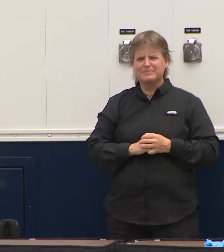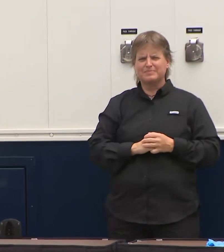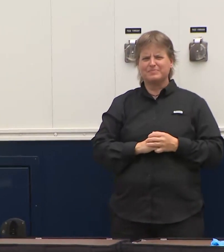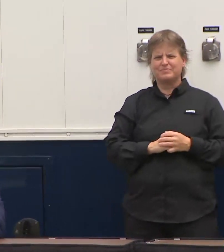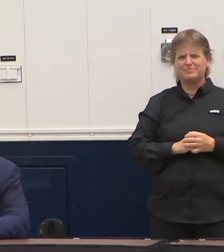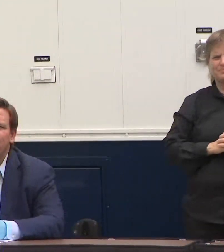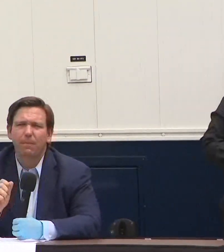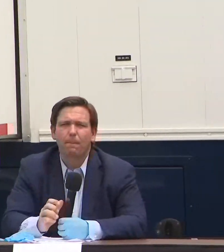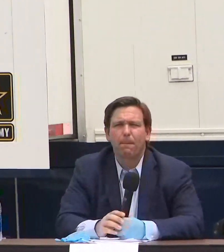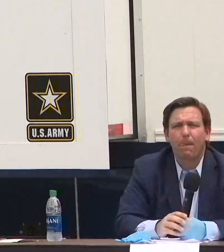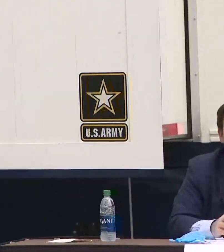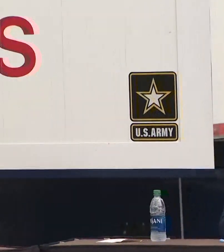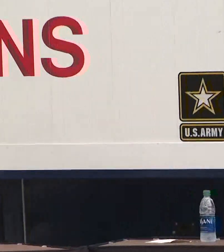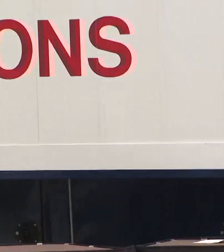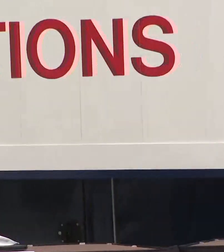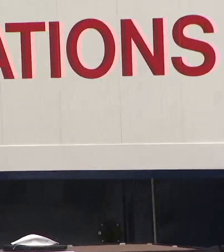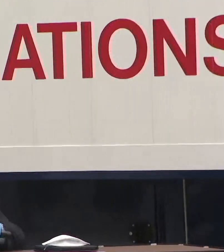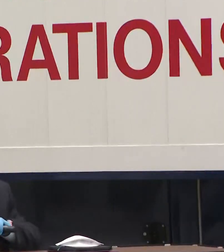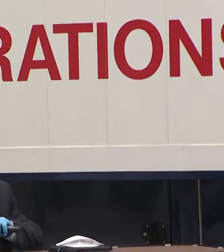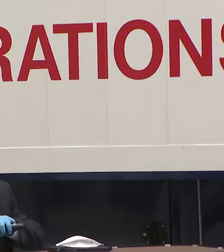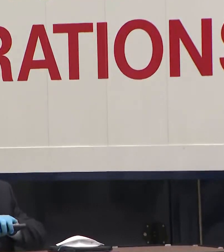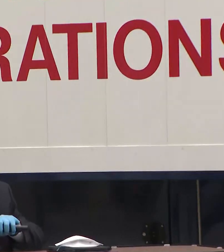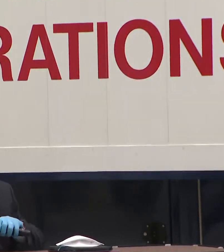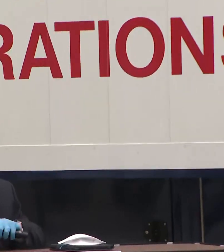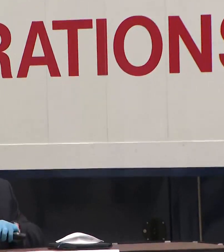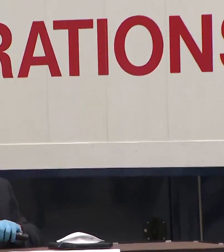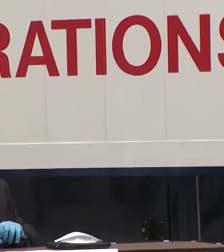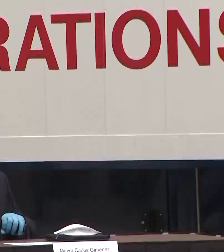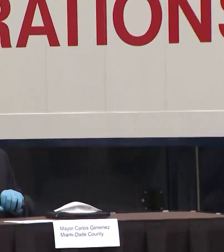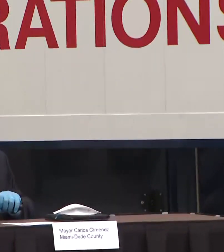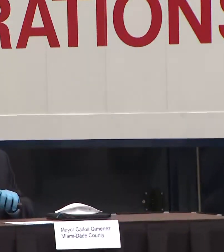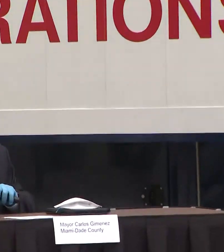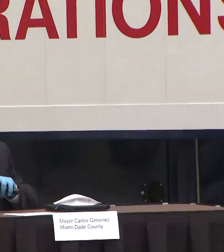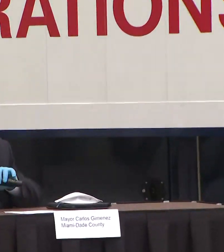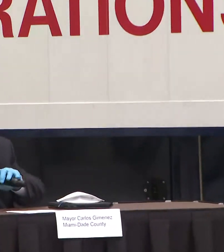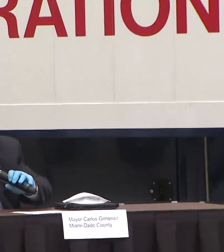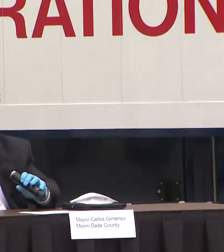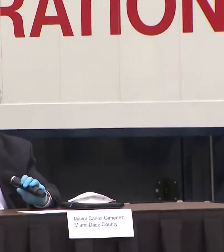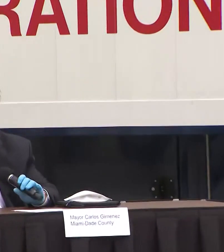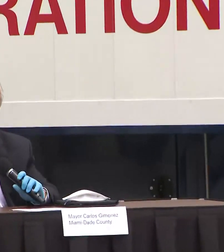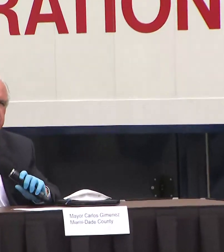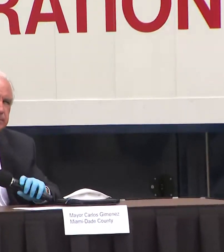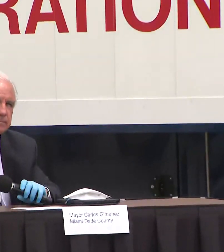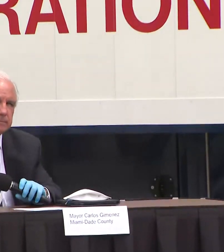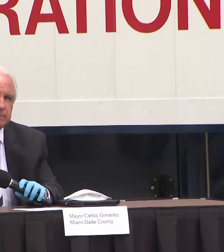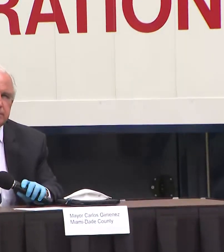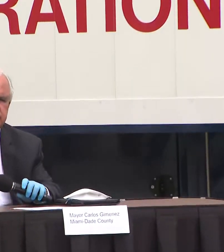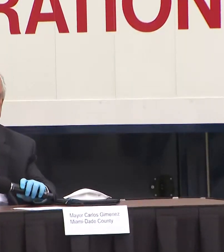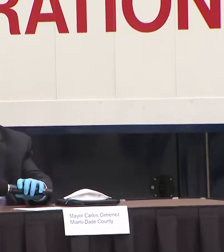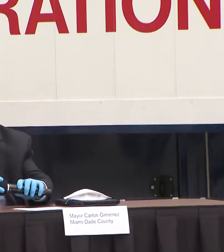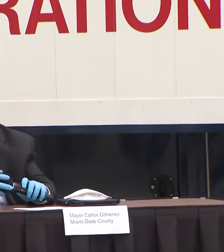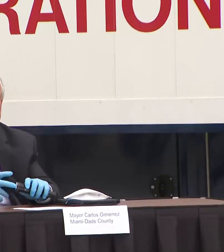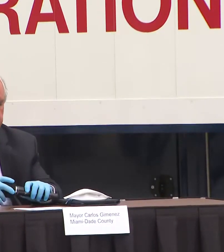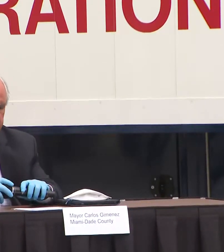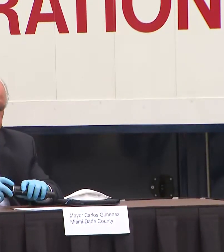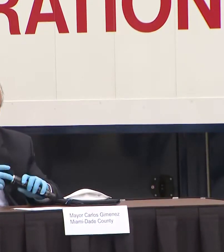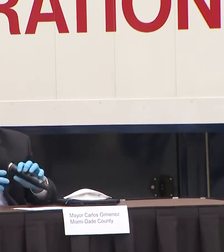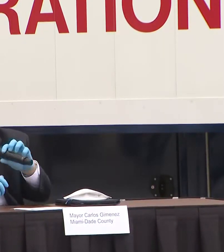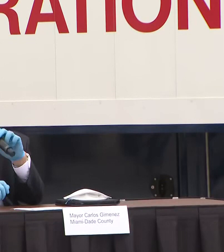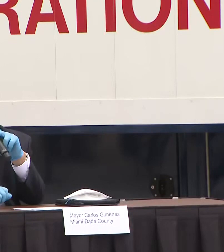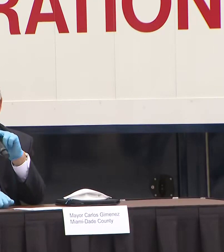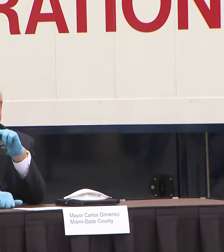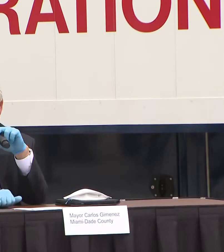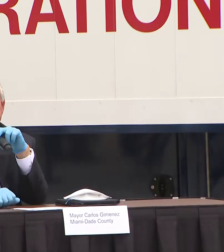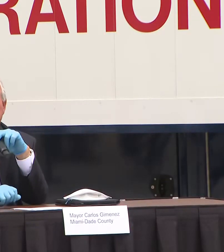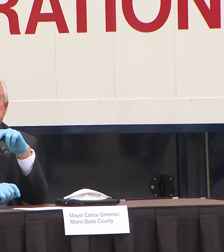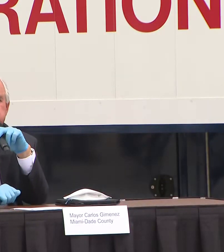you do not think that our hospital needs or hospital tasks will be exceeded. So the White House has released projections. What are the projections